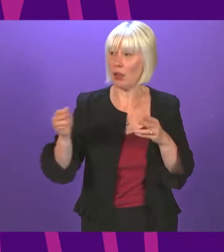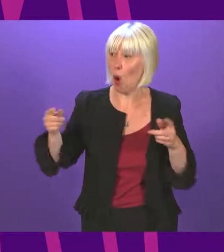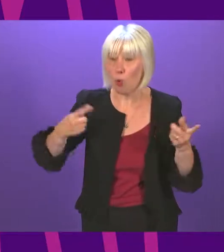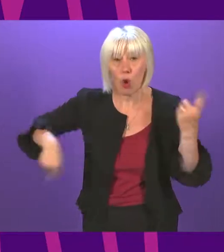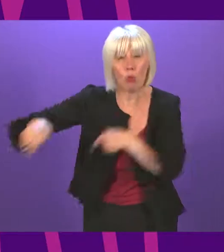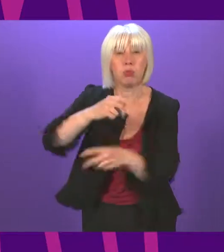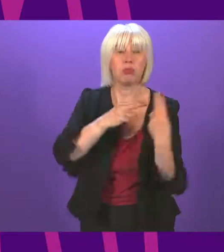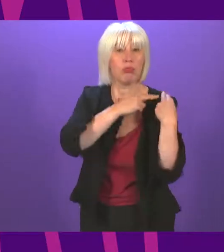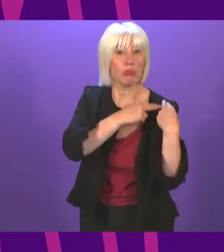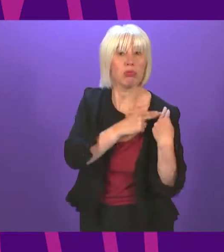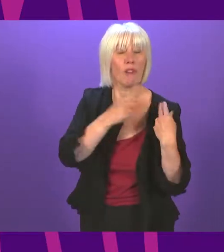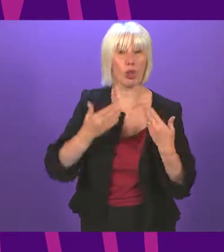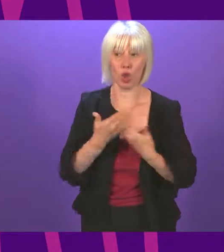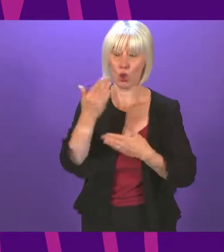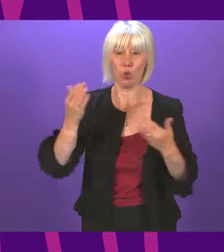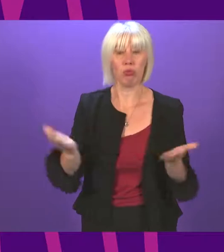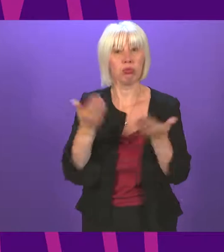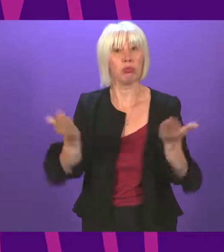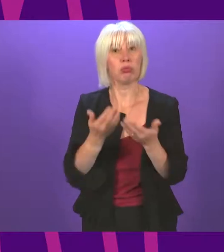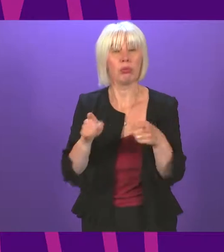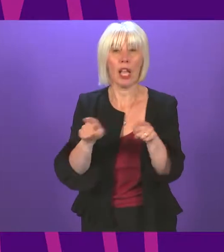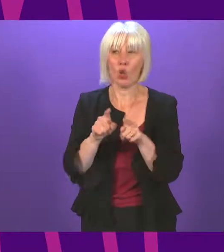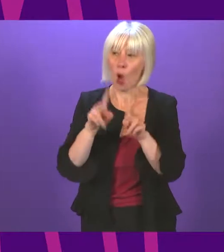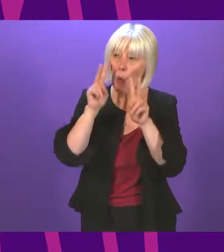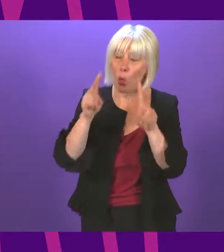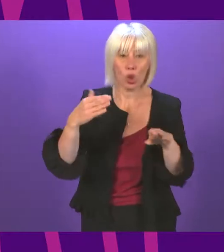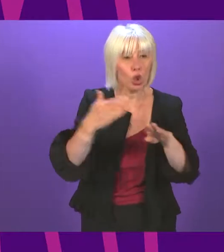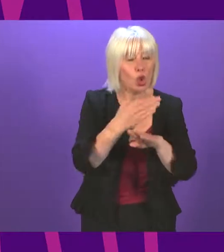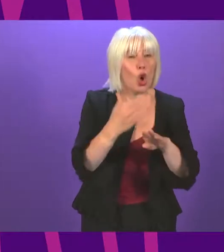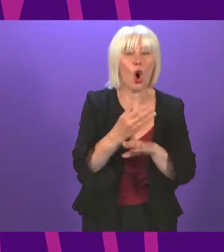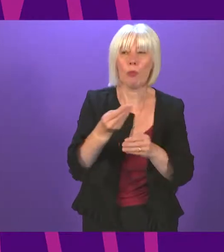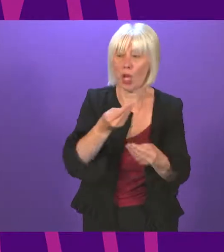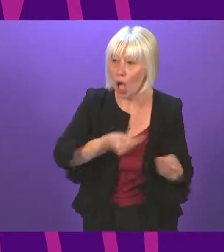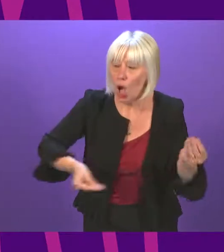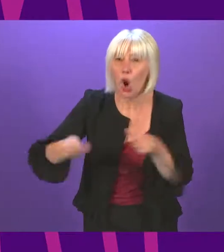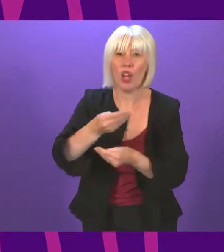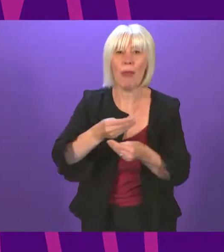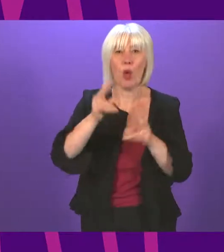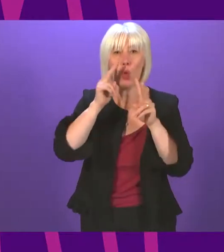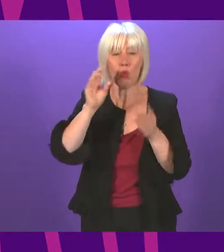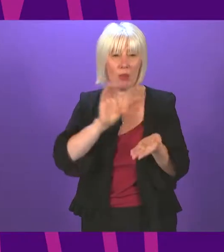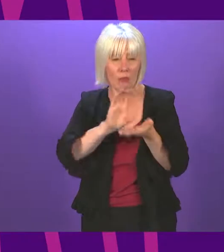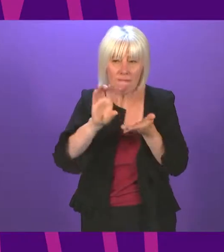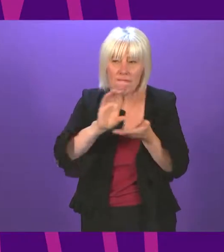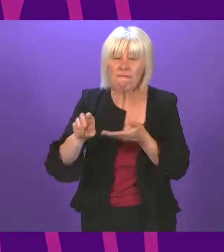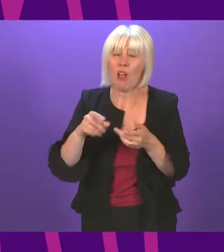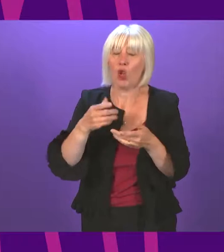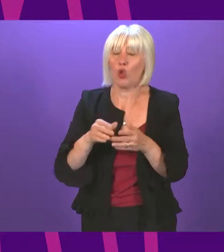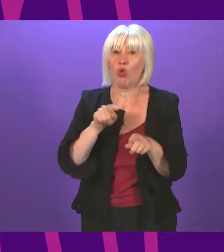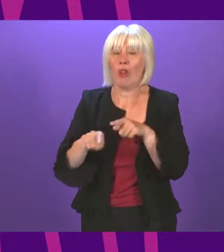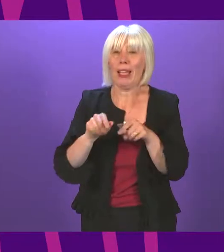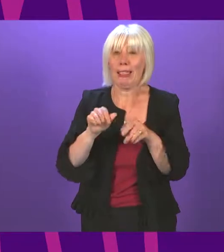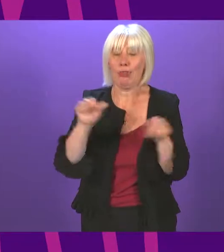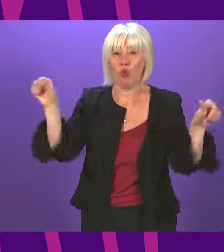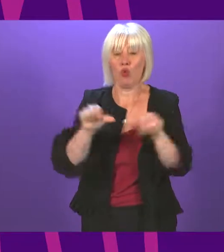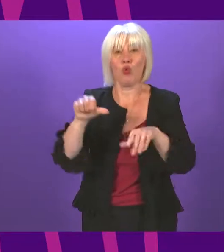Through the 100 days commitments, we invested in jobs and our economy, both to mitigate the harmful effects of Westminster's Brexit and to